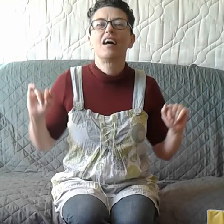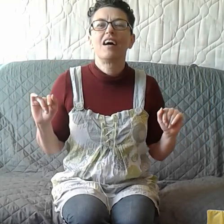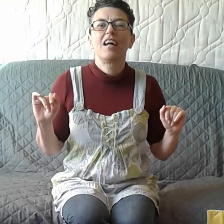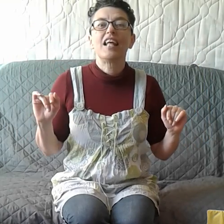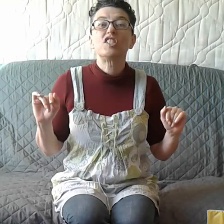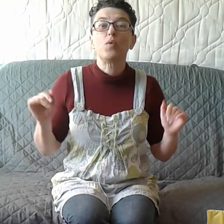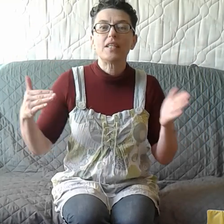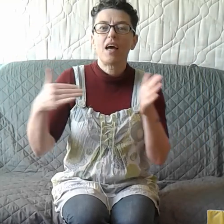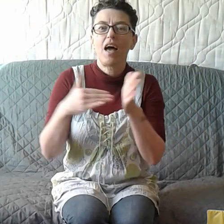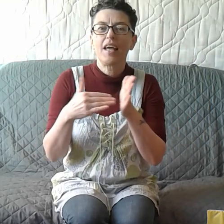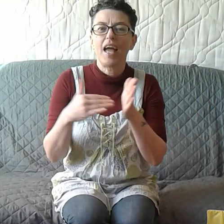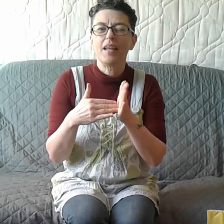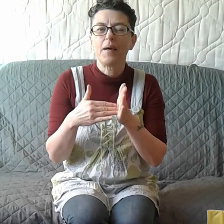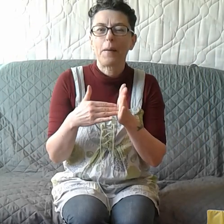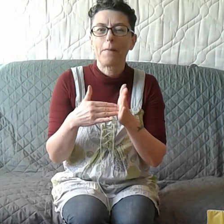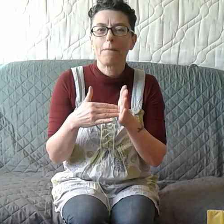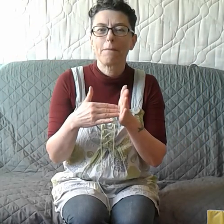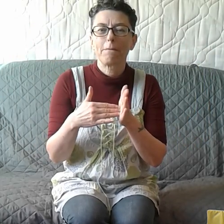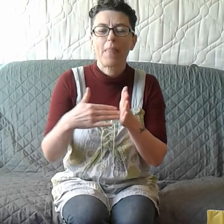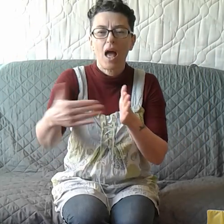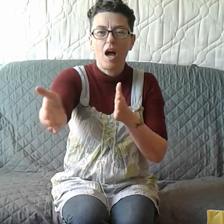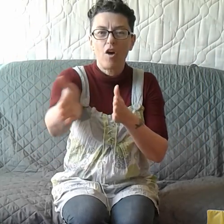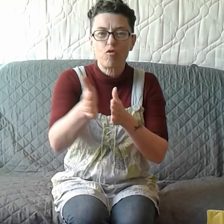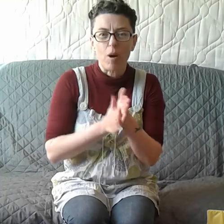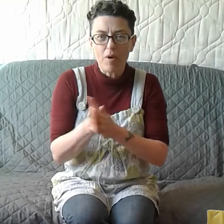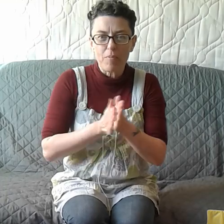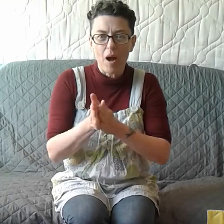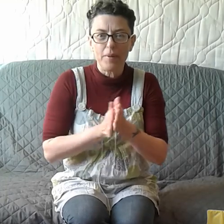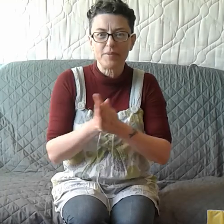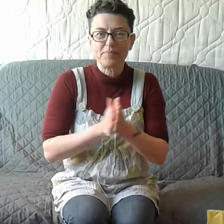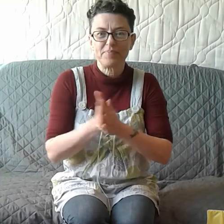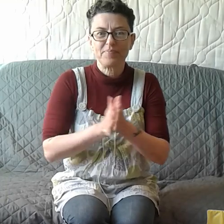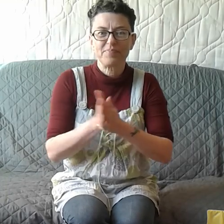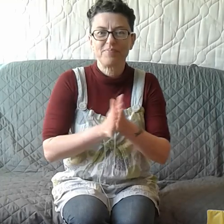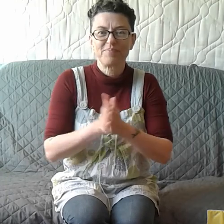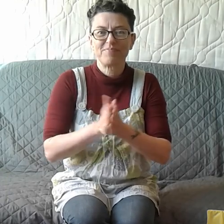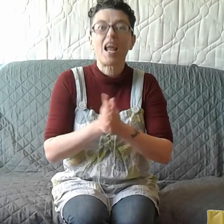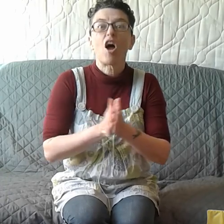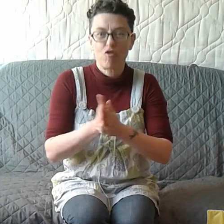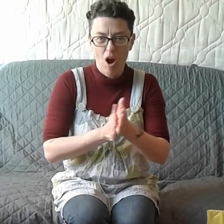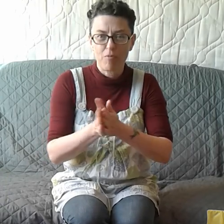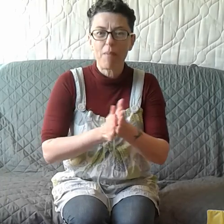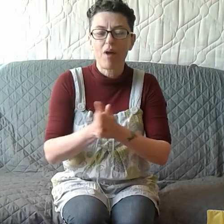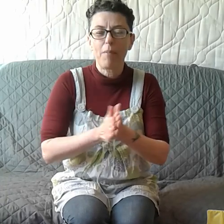Let's do it again. Rub, rub, rub. Rub, rub, rub.